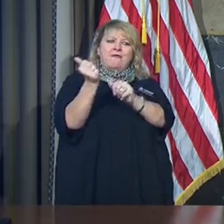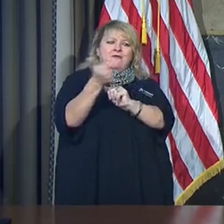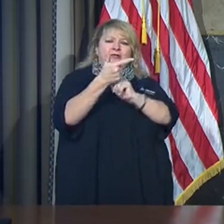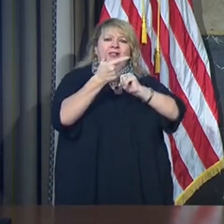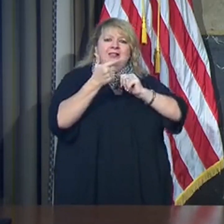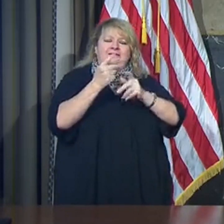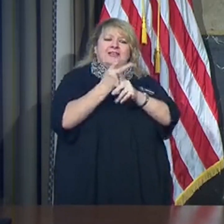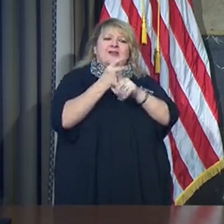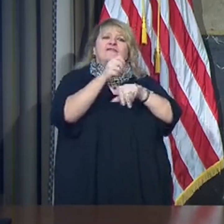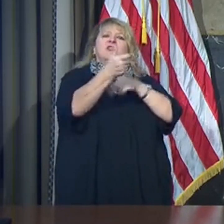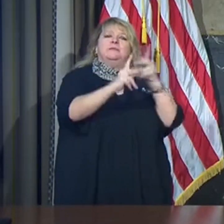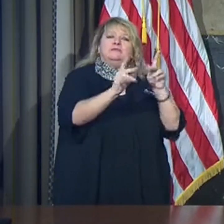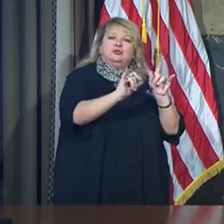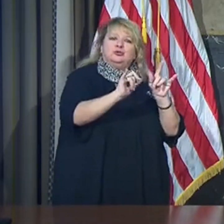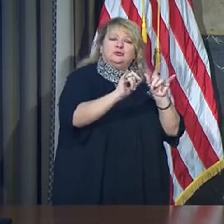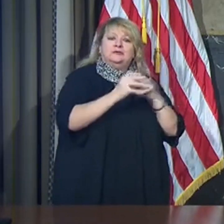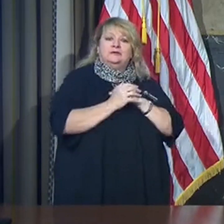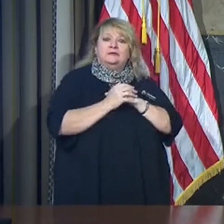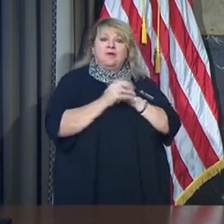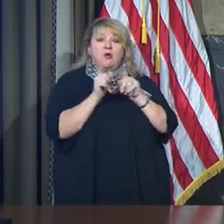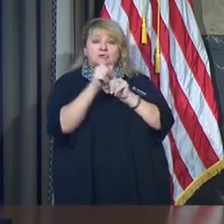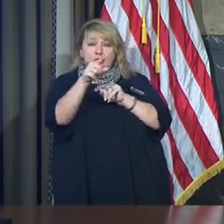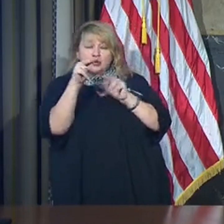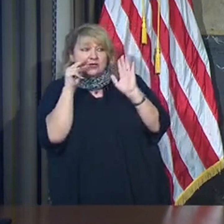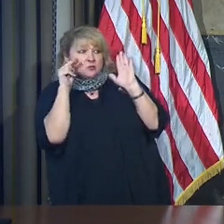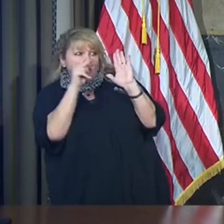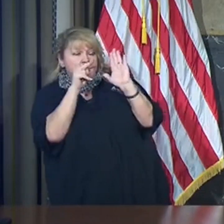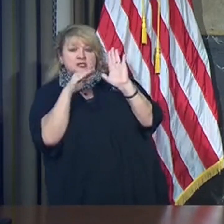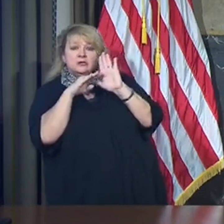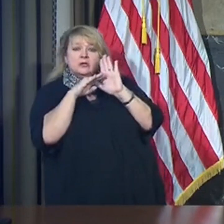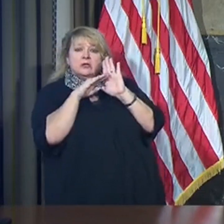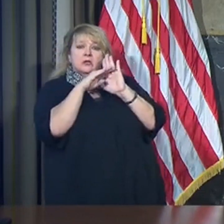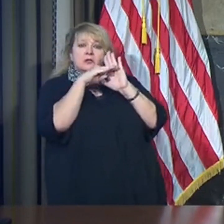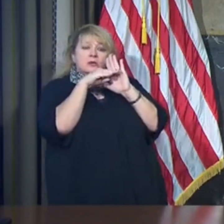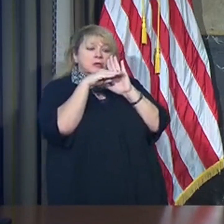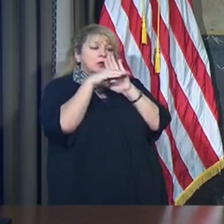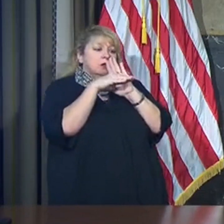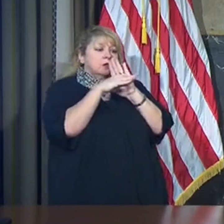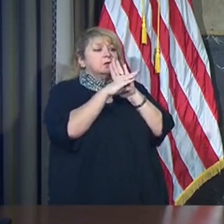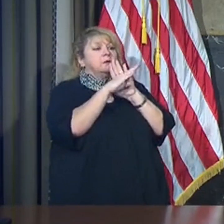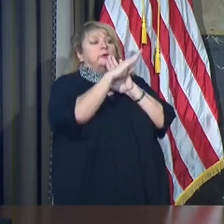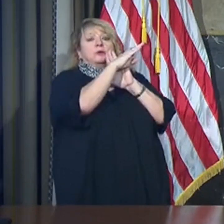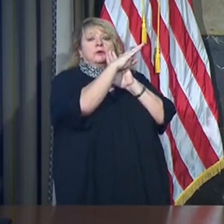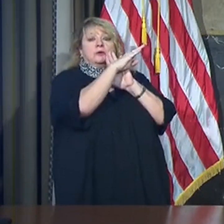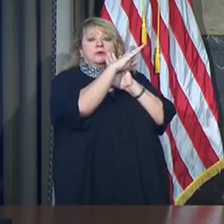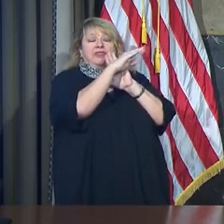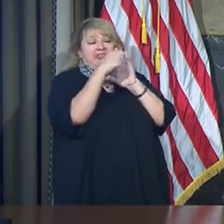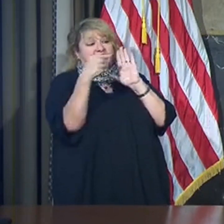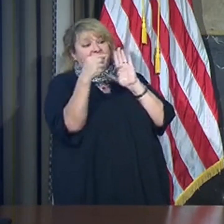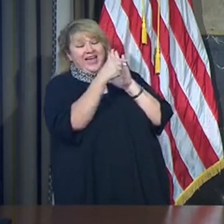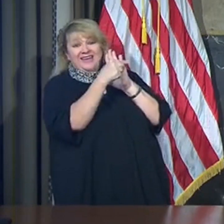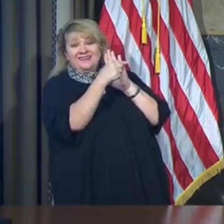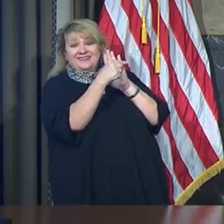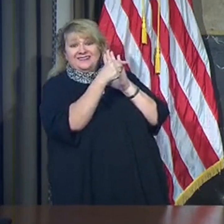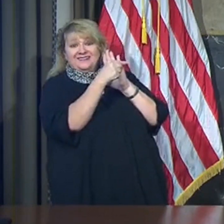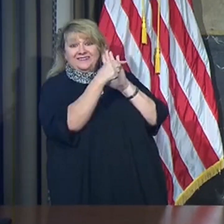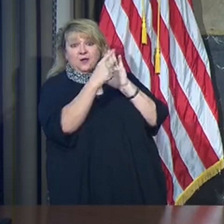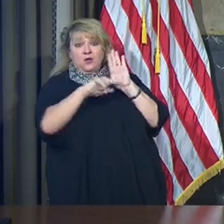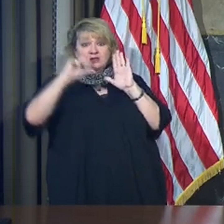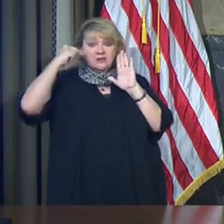means you have to be able to look at the curves and recognize what Governor Edwards has said is real. At current pace,